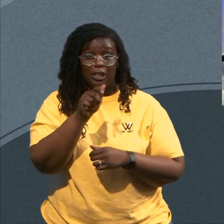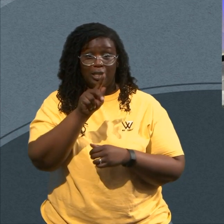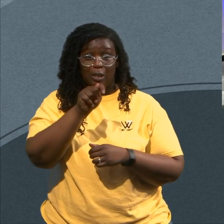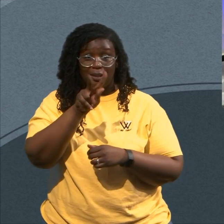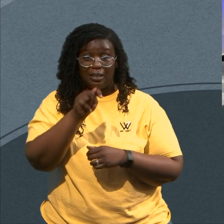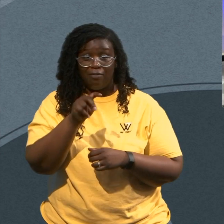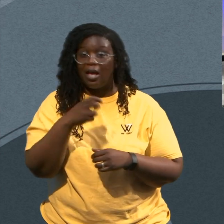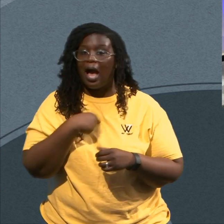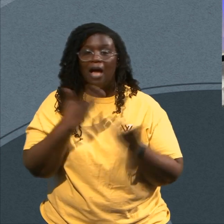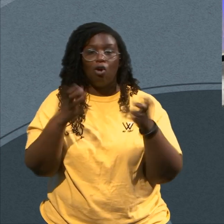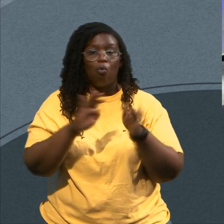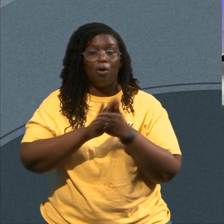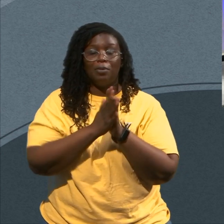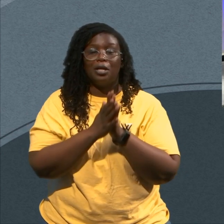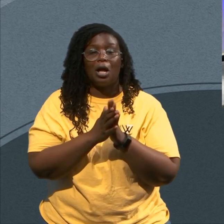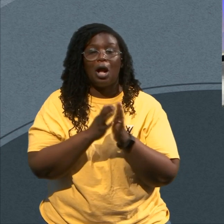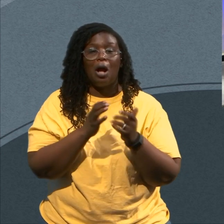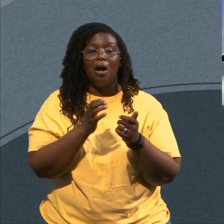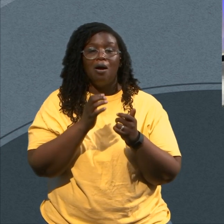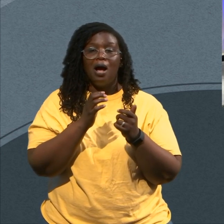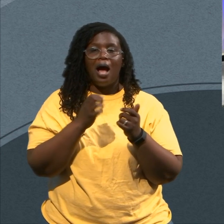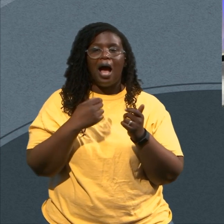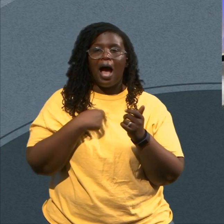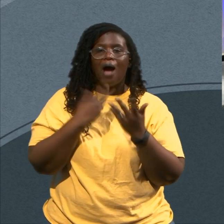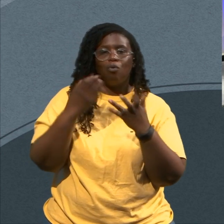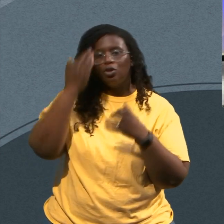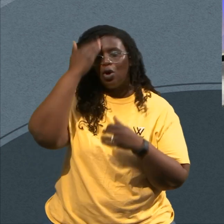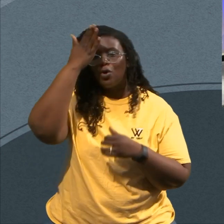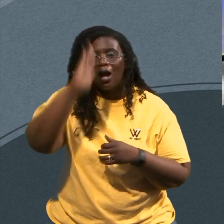Go Blind The Reason I'm Listening To The Radio Right Now Is Cause I Don't